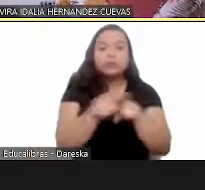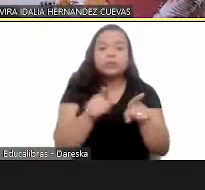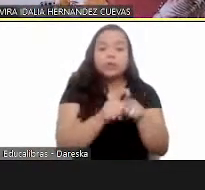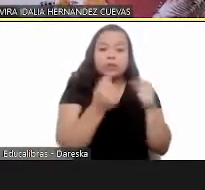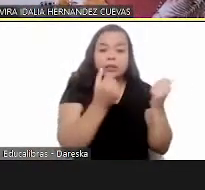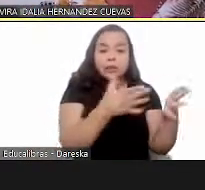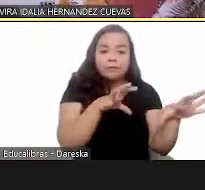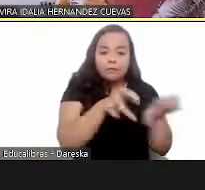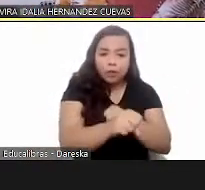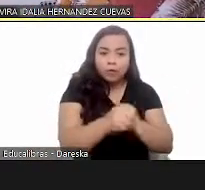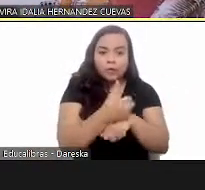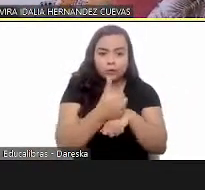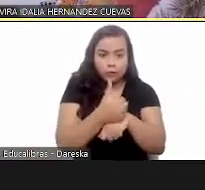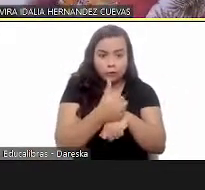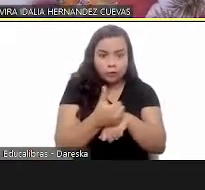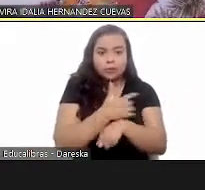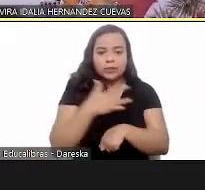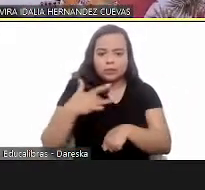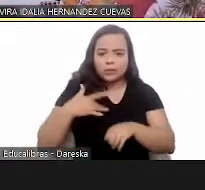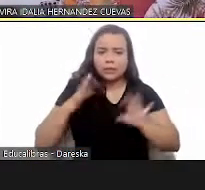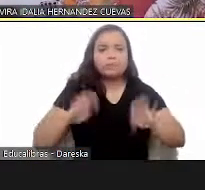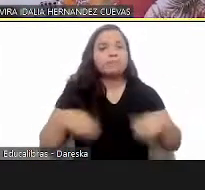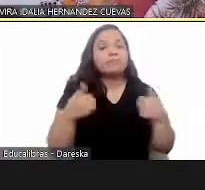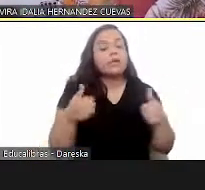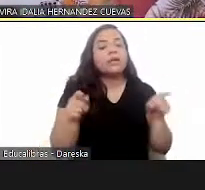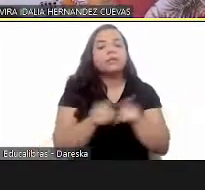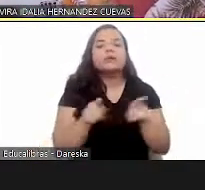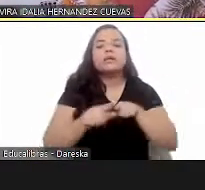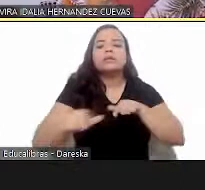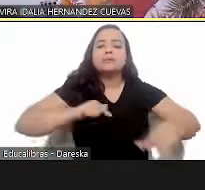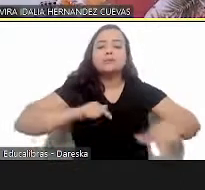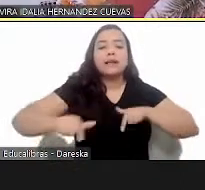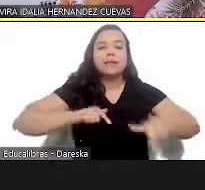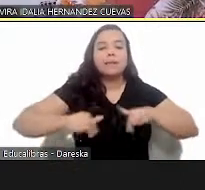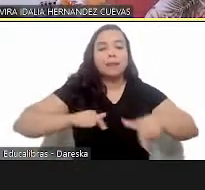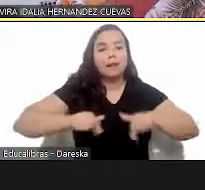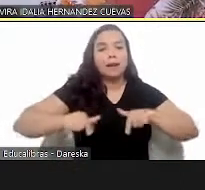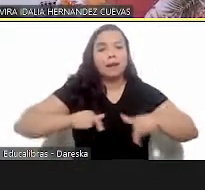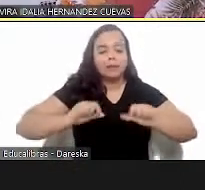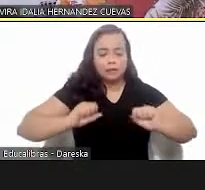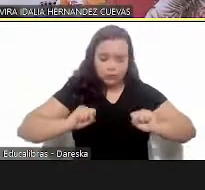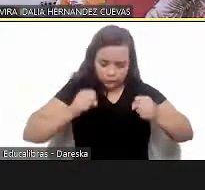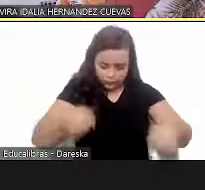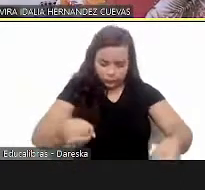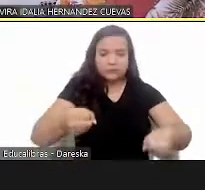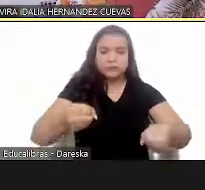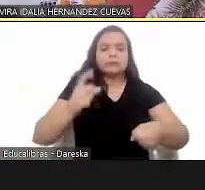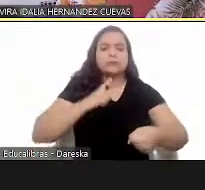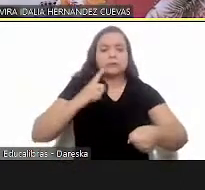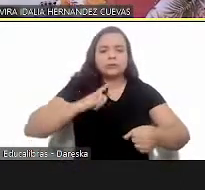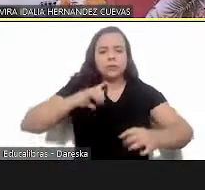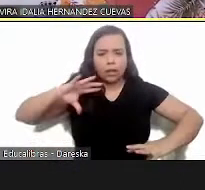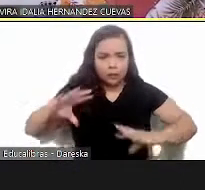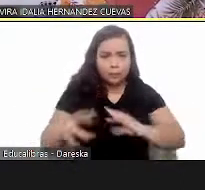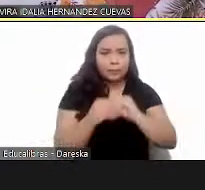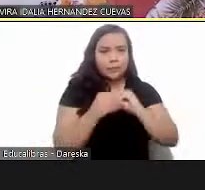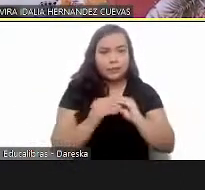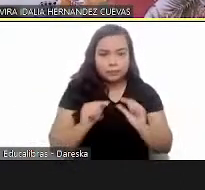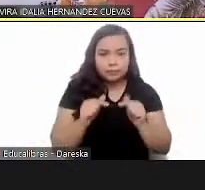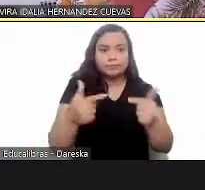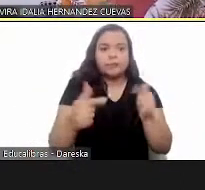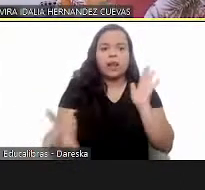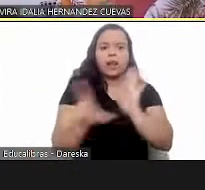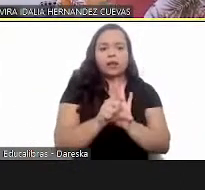point adequately training healthcare professionals and working for there to exist and to be